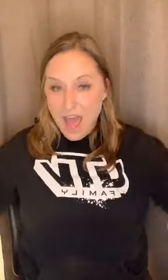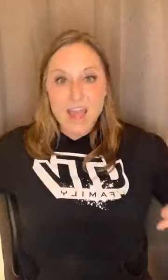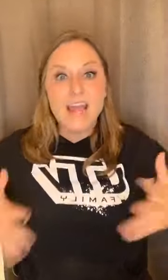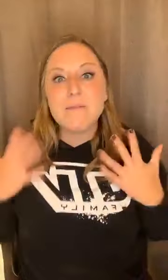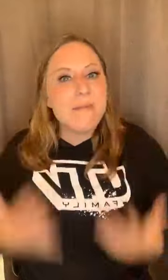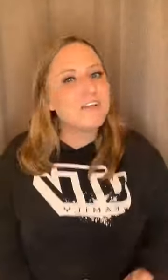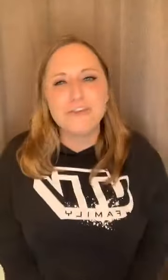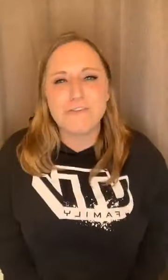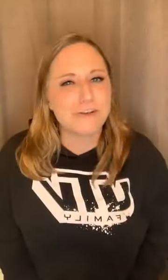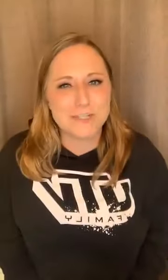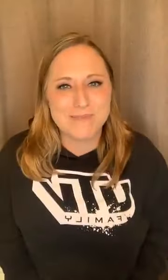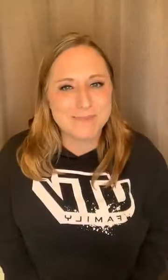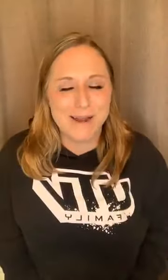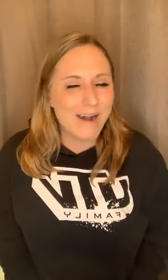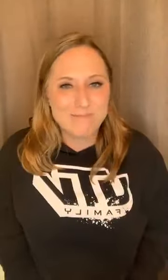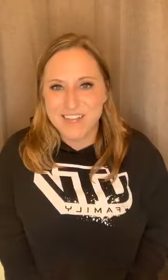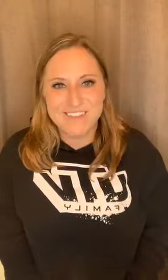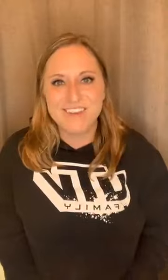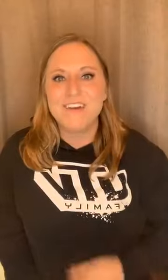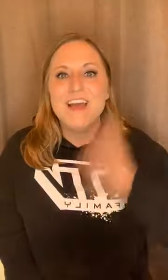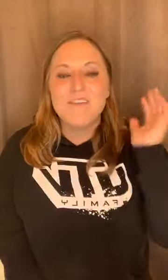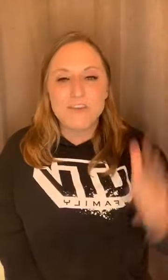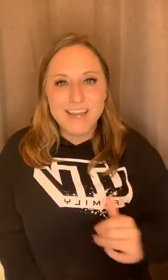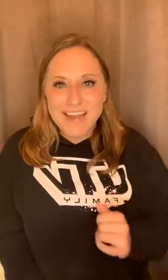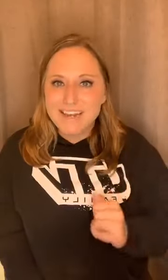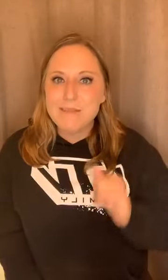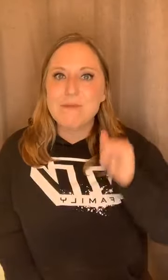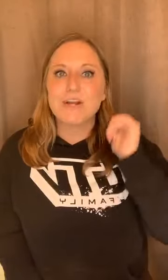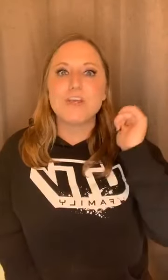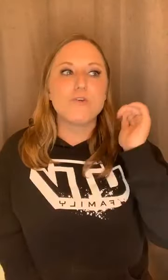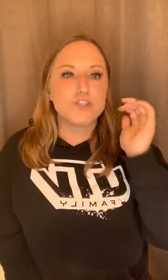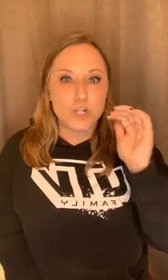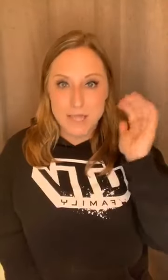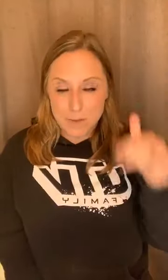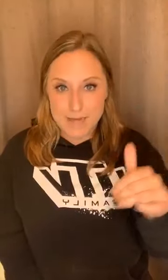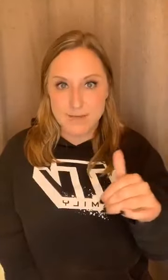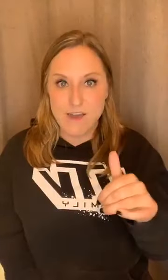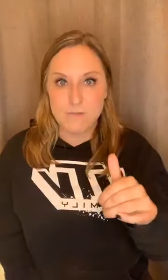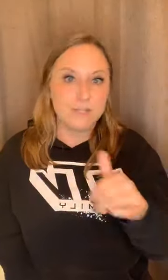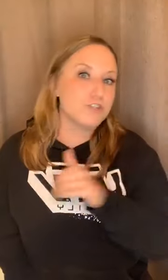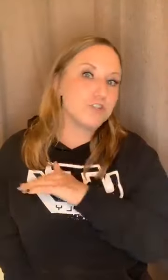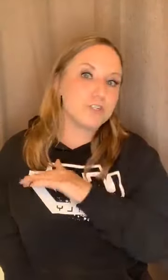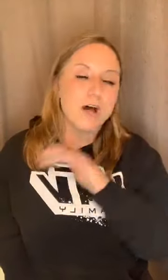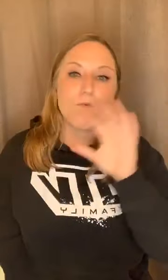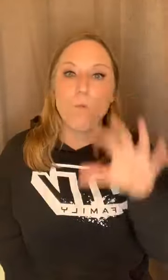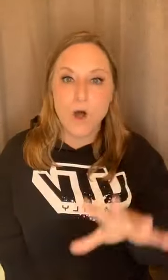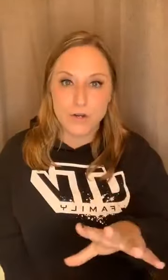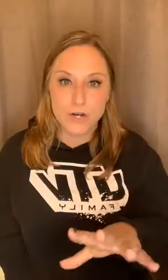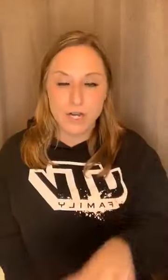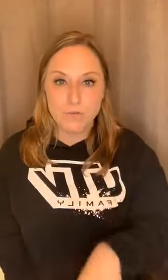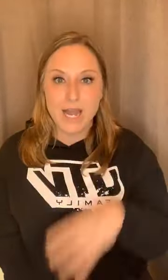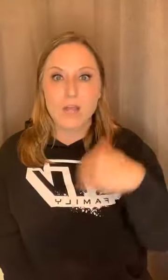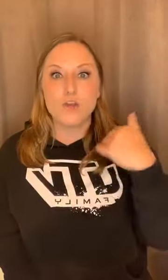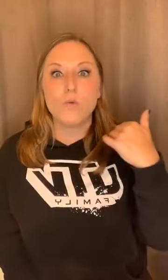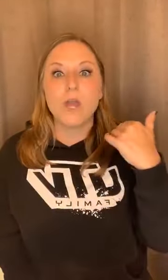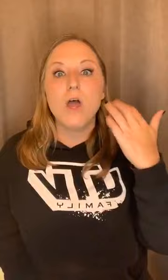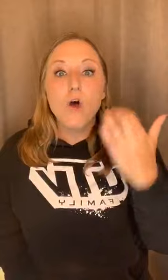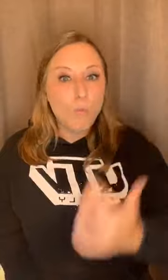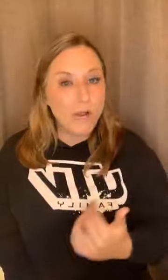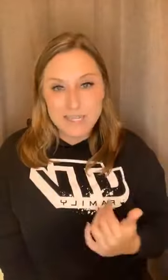and it makes you feel so much better. I'm telling you, if you can get naked in the mirror and you can start saying positive affirmations to yourself while you're getting ready, and you can point out